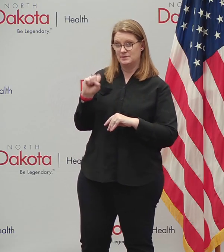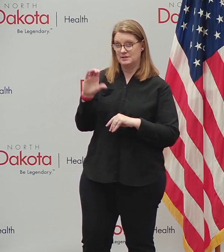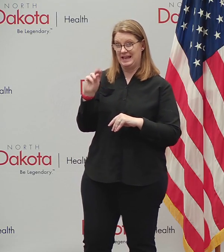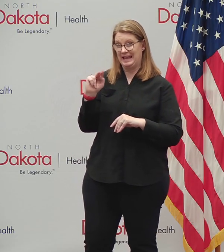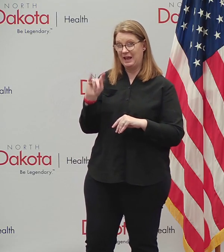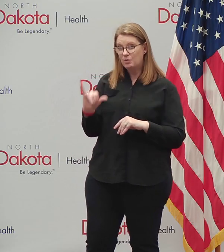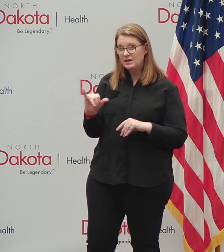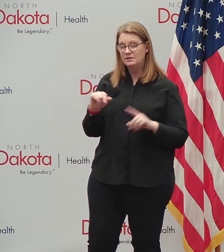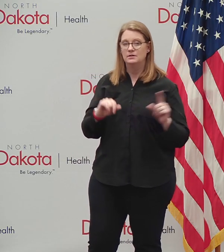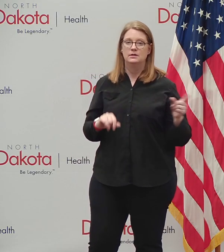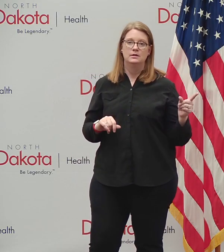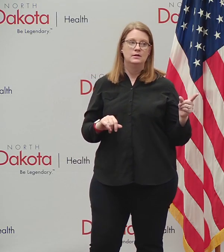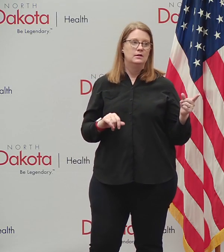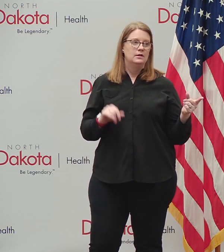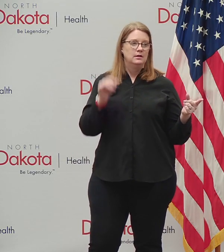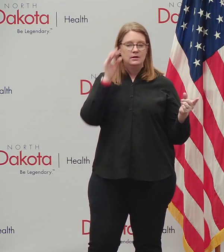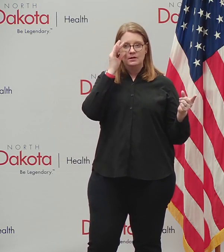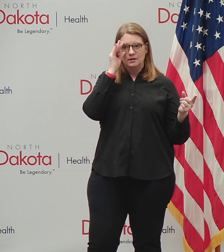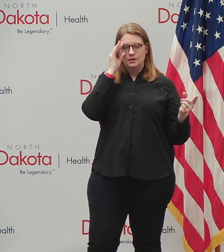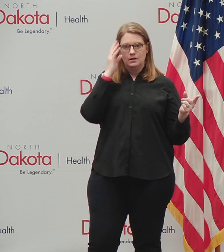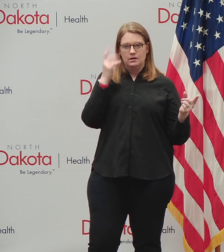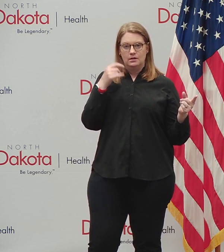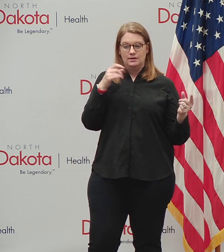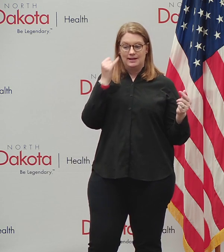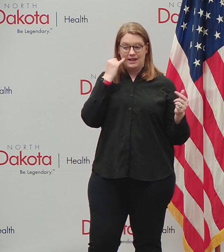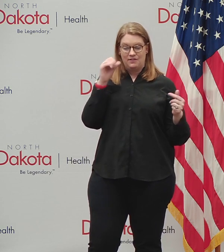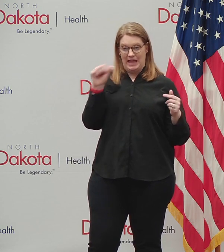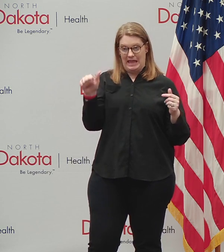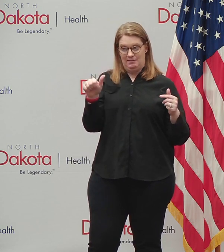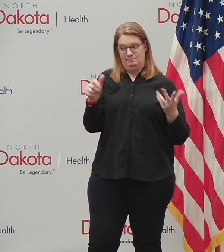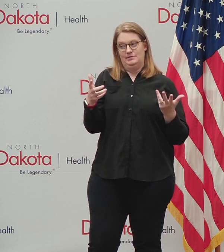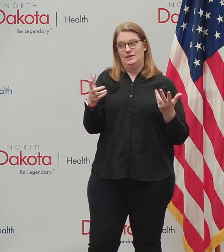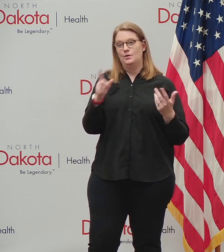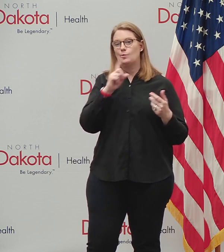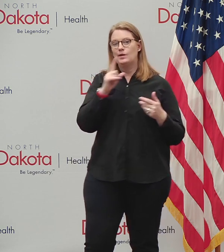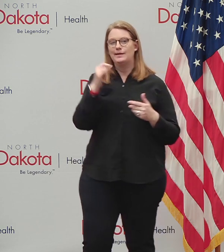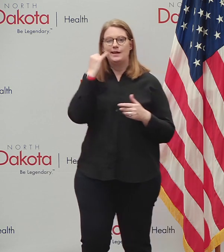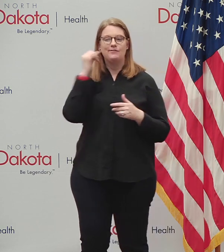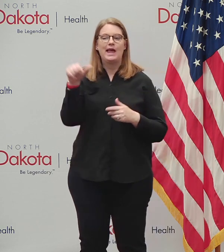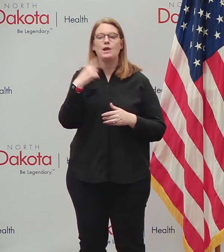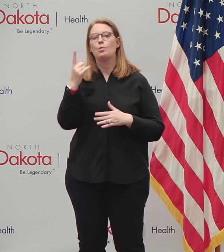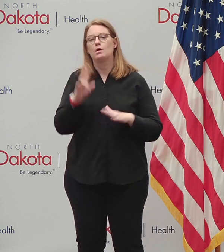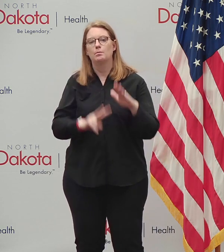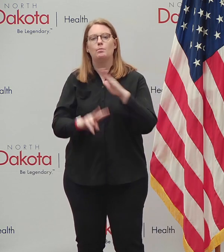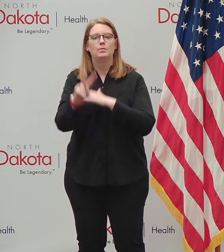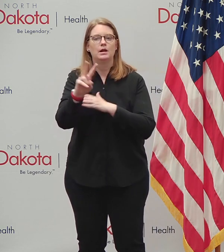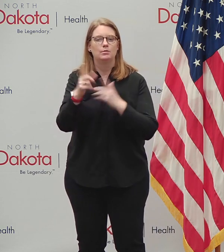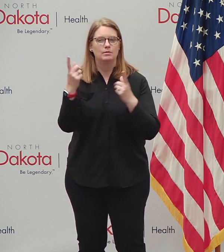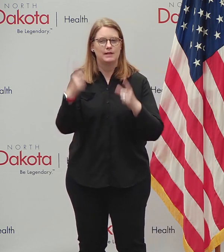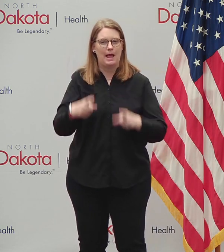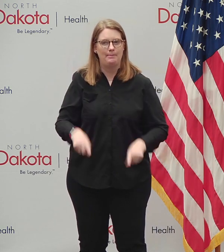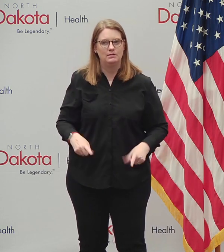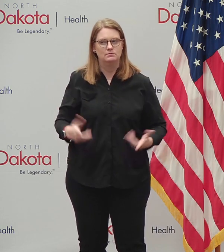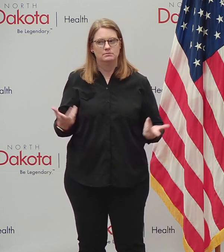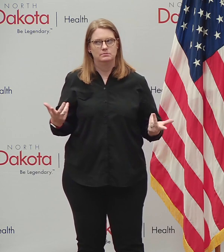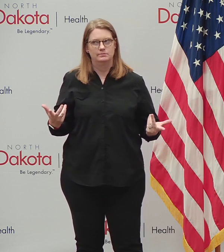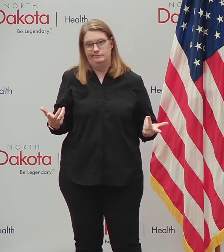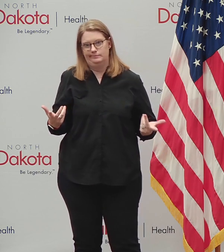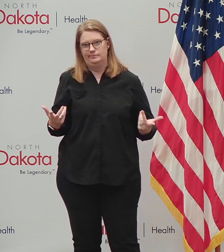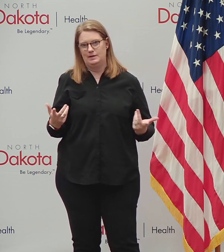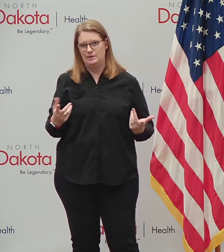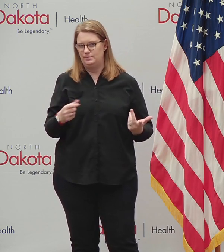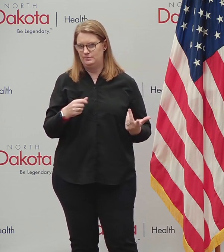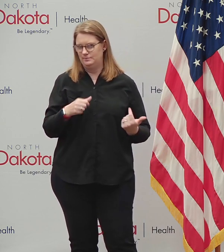I think if anyone knew exactly what was going to happen, just like with anything, you'd be not in this business. But